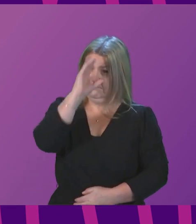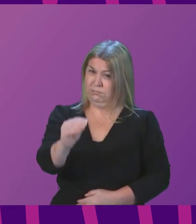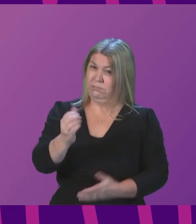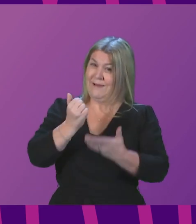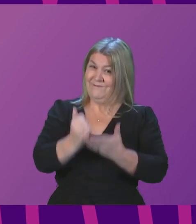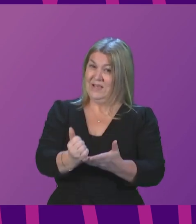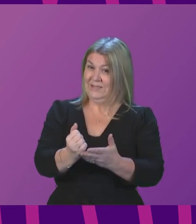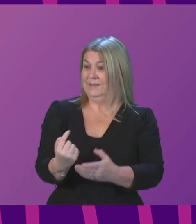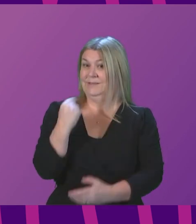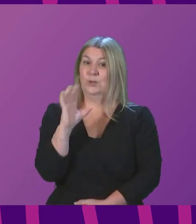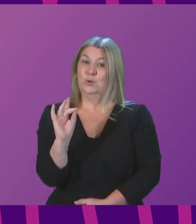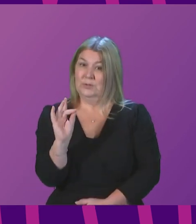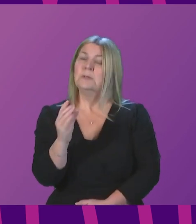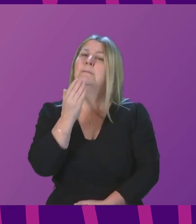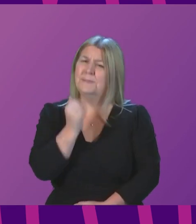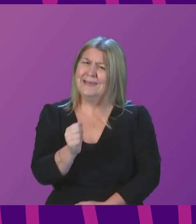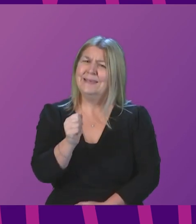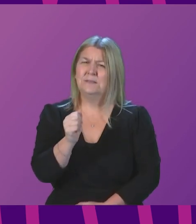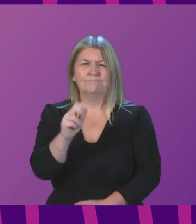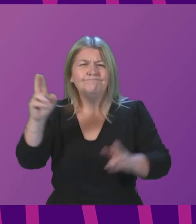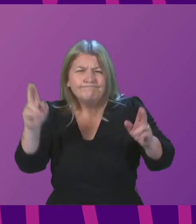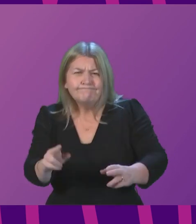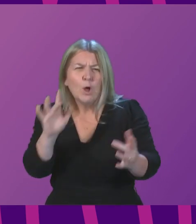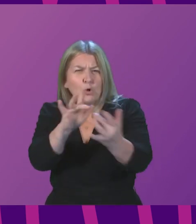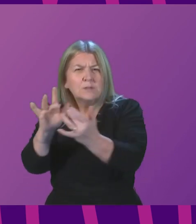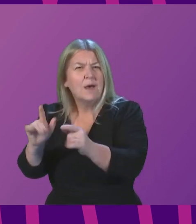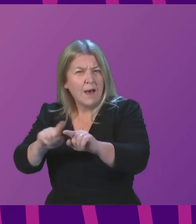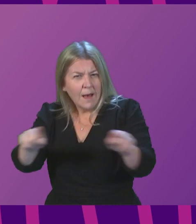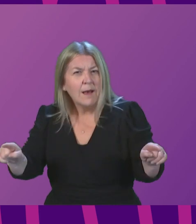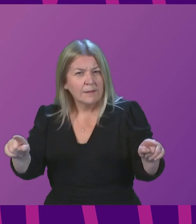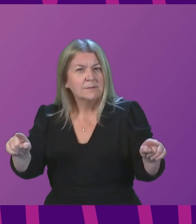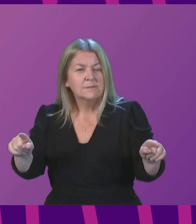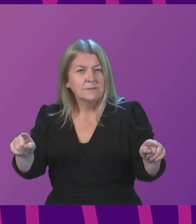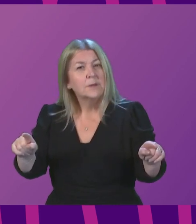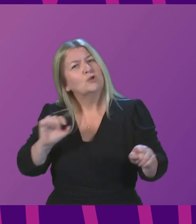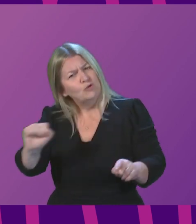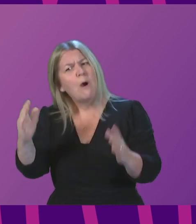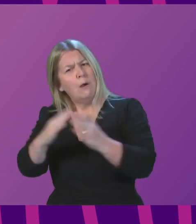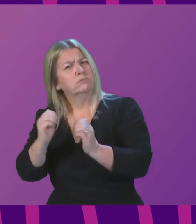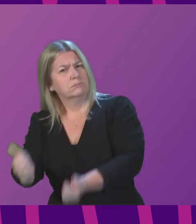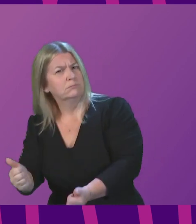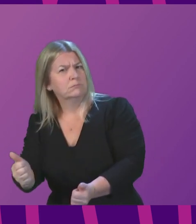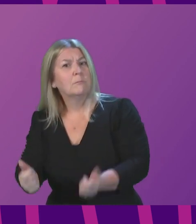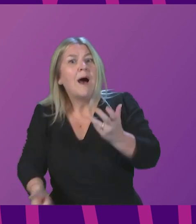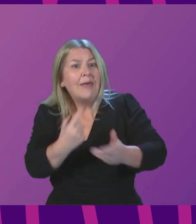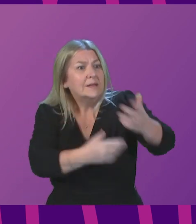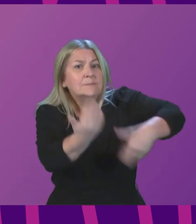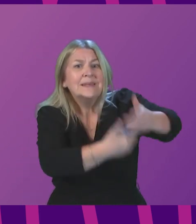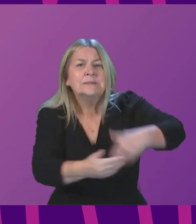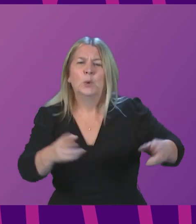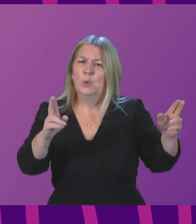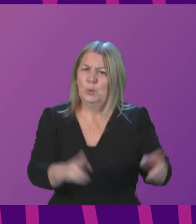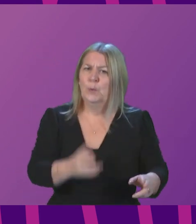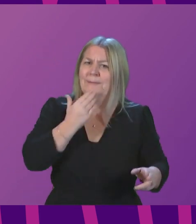gave on Tuesday. Please reduce your contact with people from households other than your own as much as you possibly can.